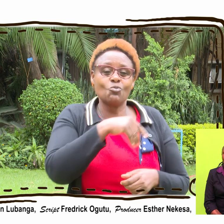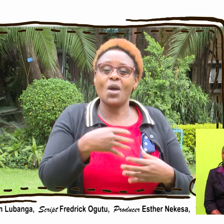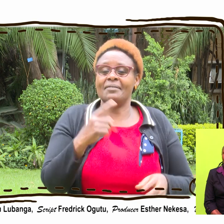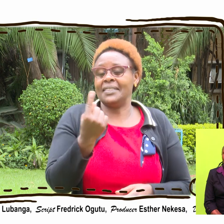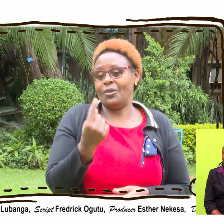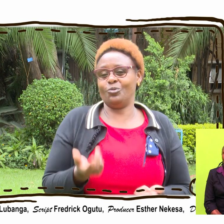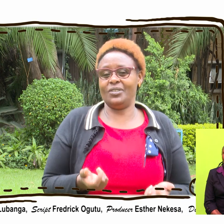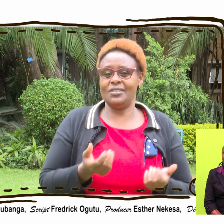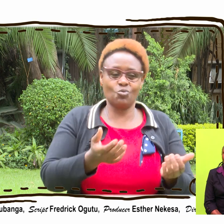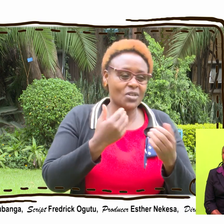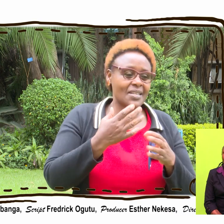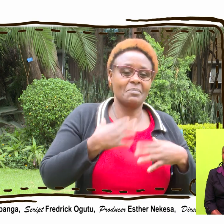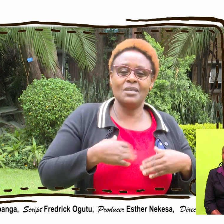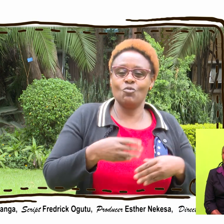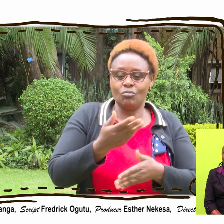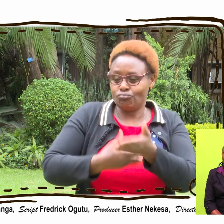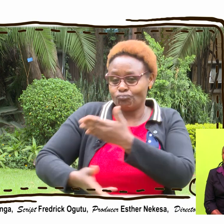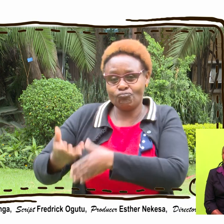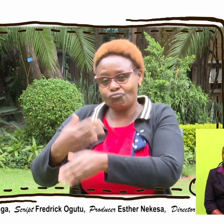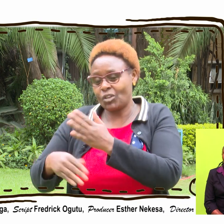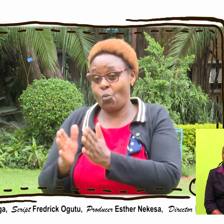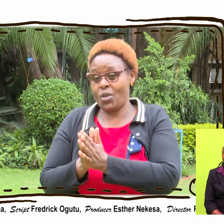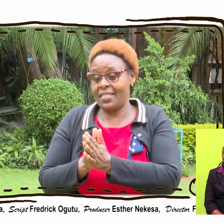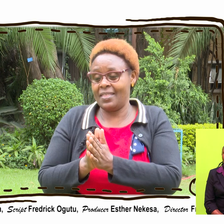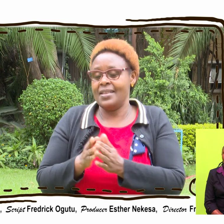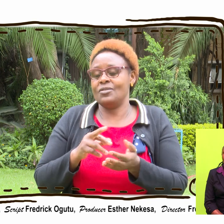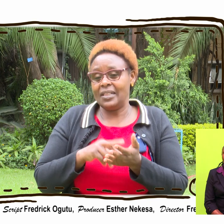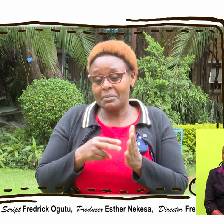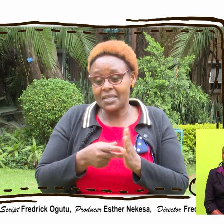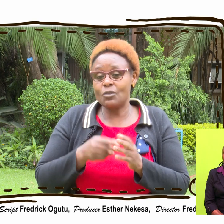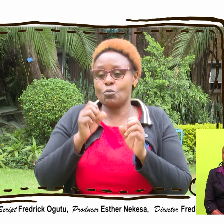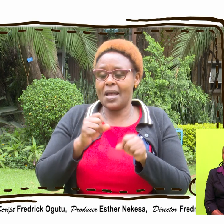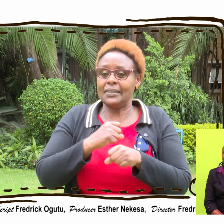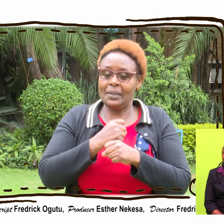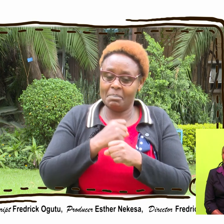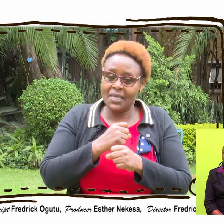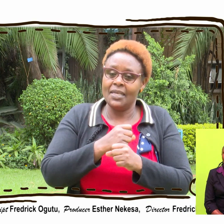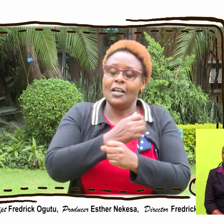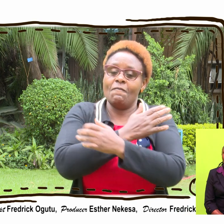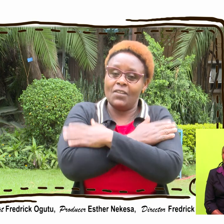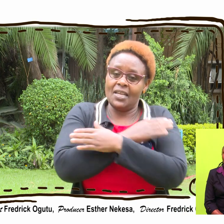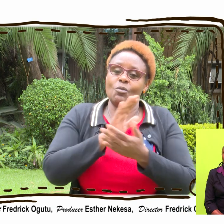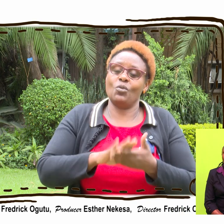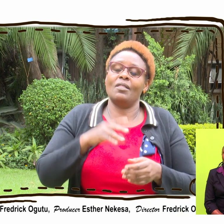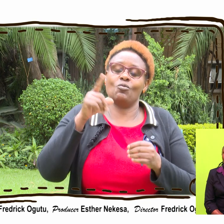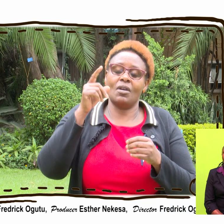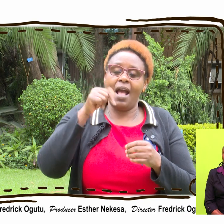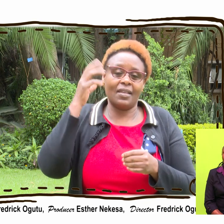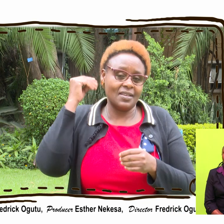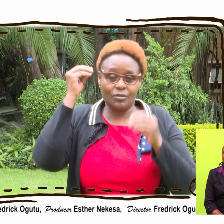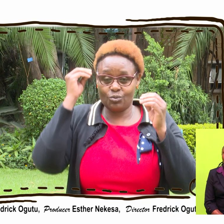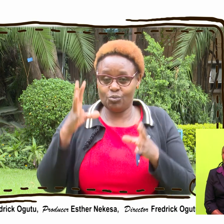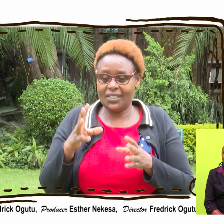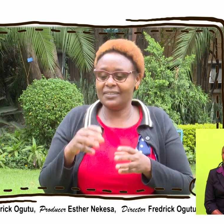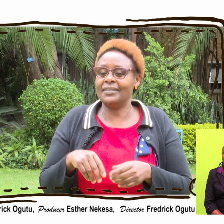they are at home, you are alone. So you need people, you need to interact with your colleagues and we make sure you make